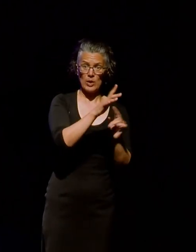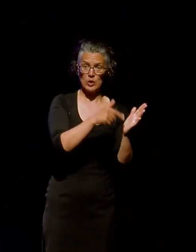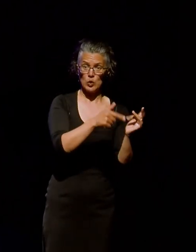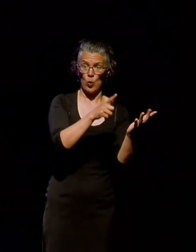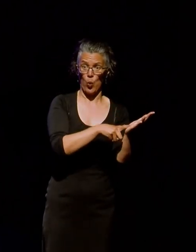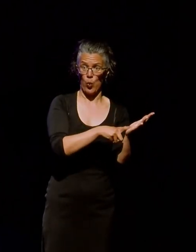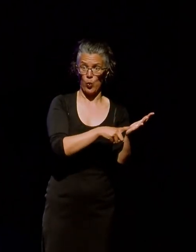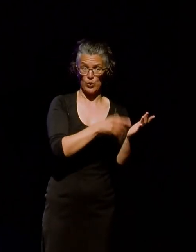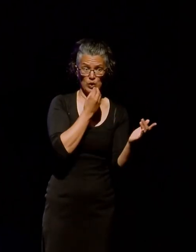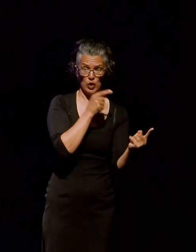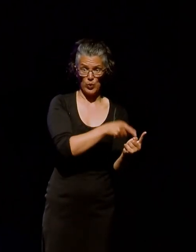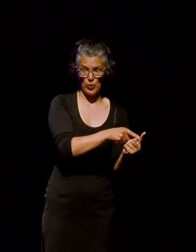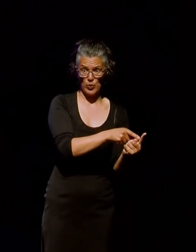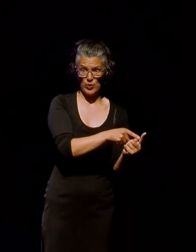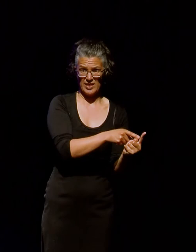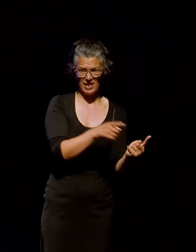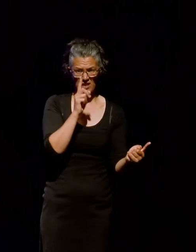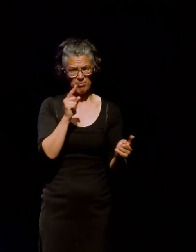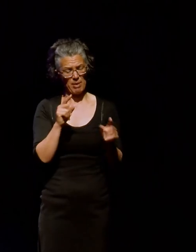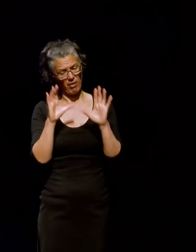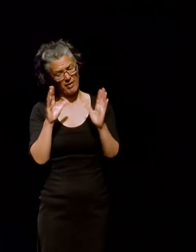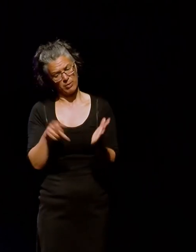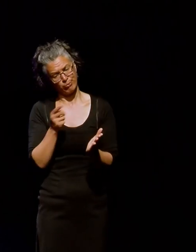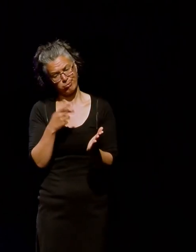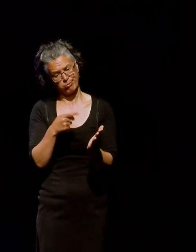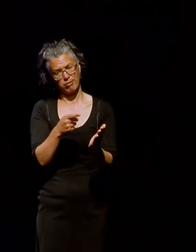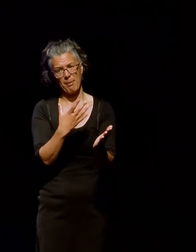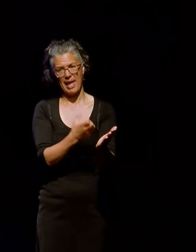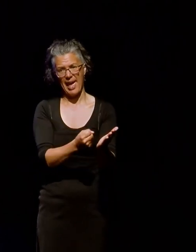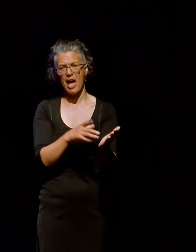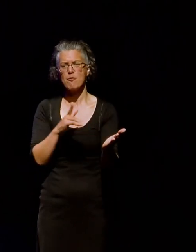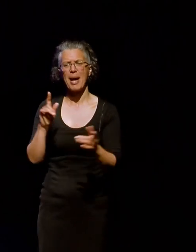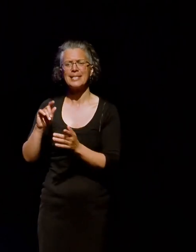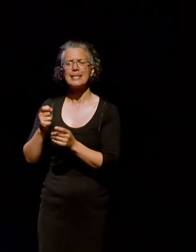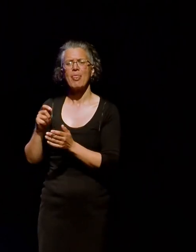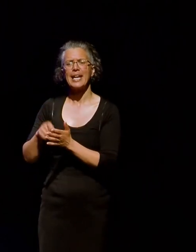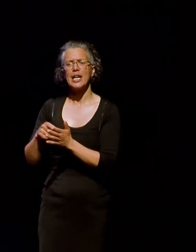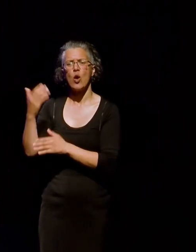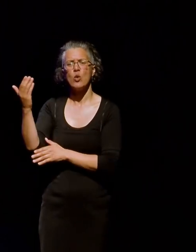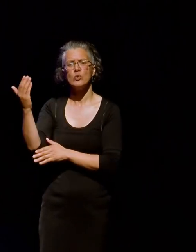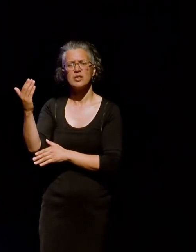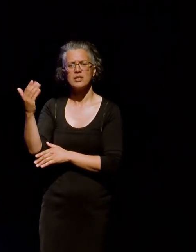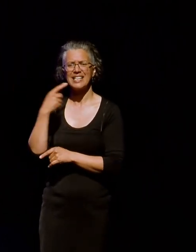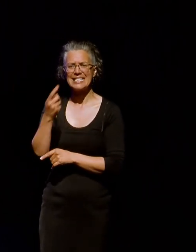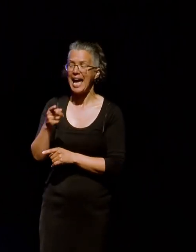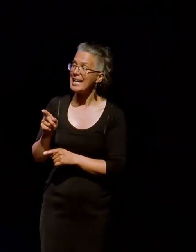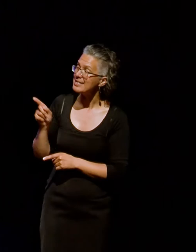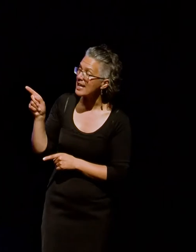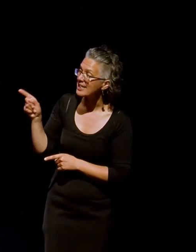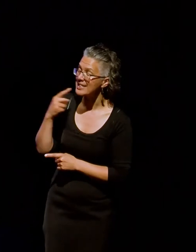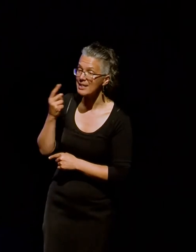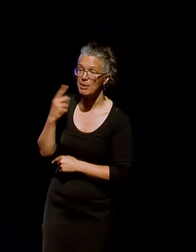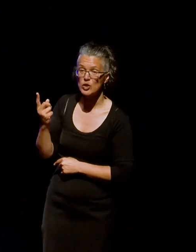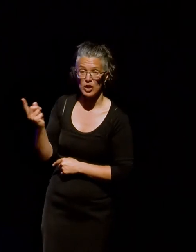use and that people are on Facebook. But as some of the keynotes have alluded to and that Lisa alluded to, there's a lot of